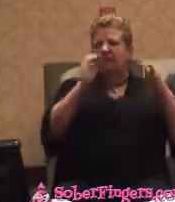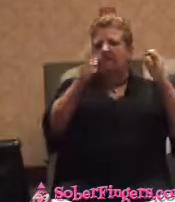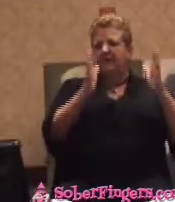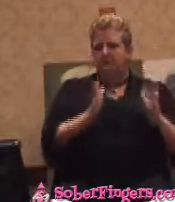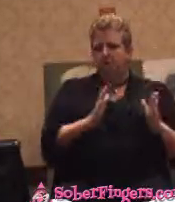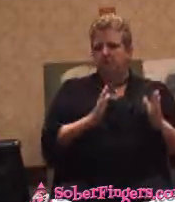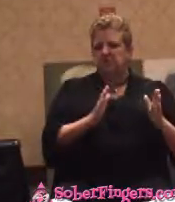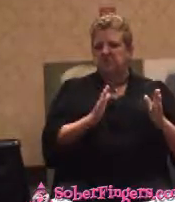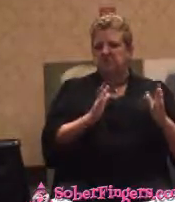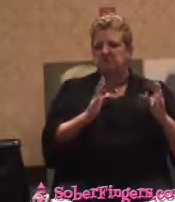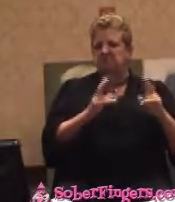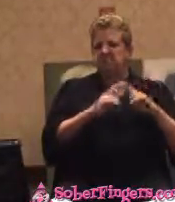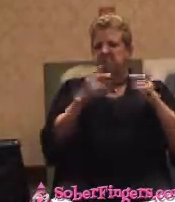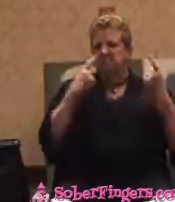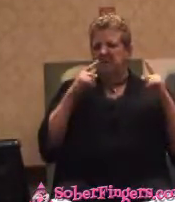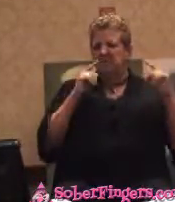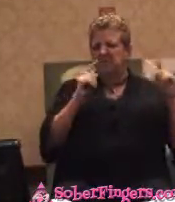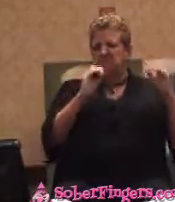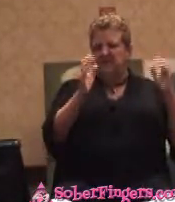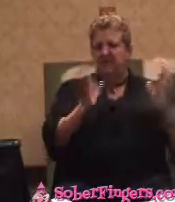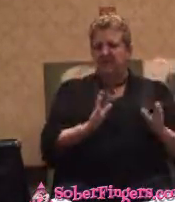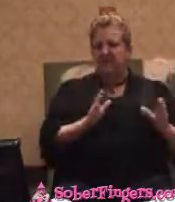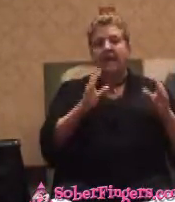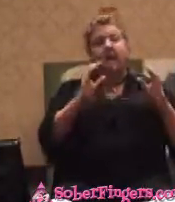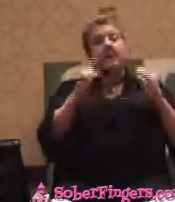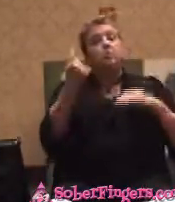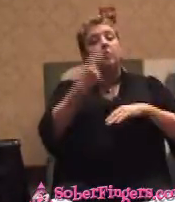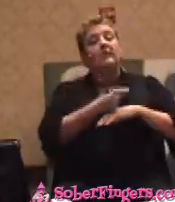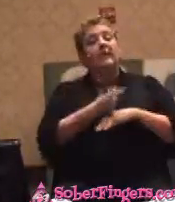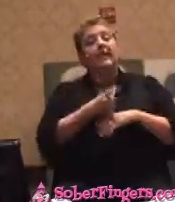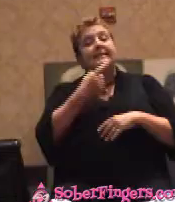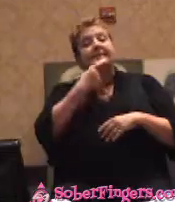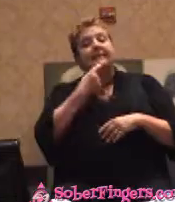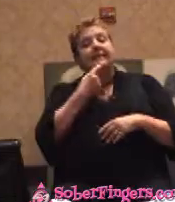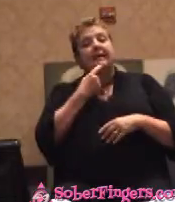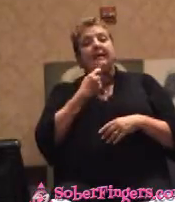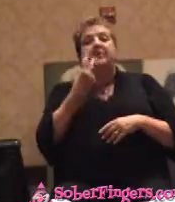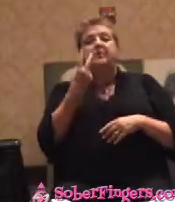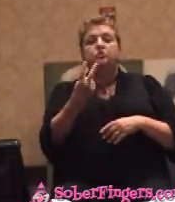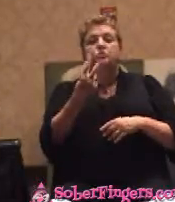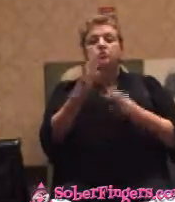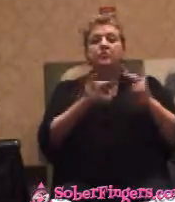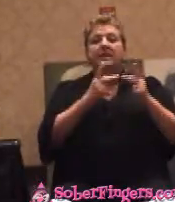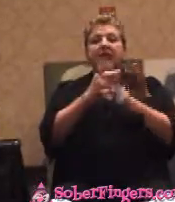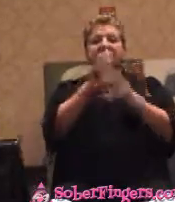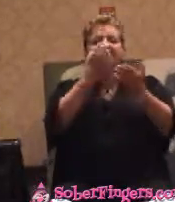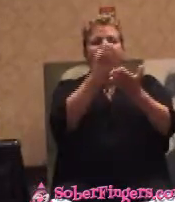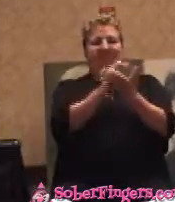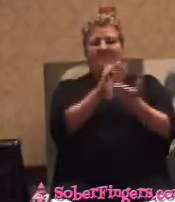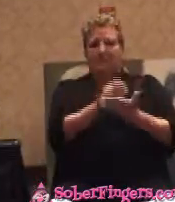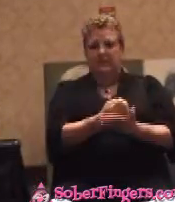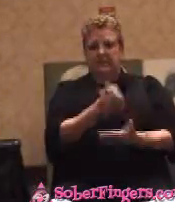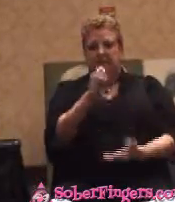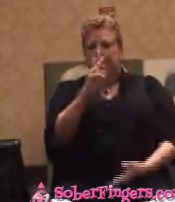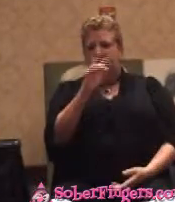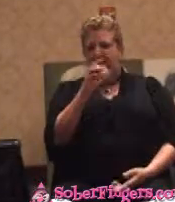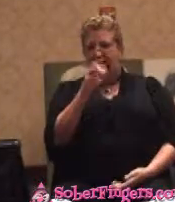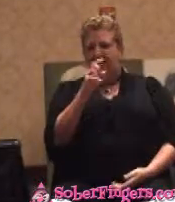And he was teaching us one day, and he said there's two basic kinds of evidence. There's direct evidence, and there's